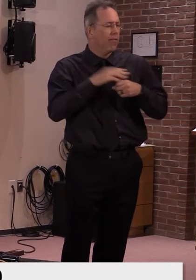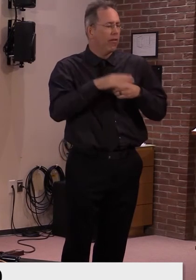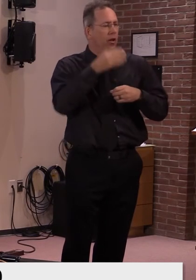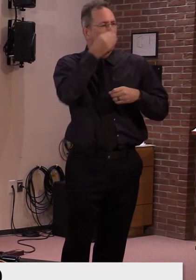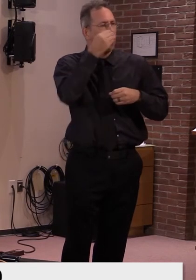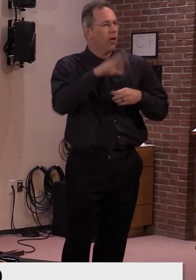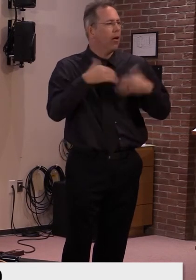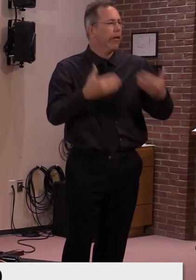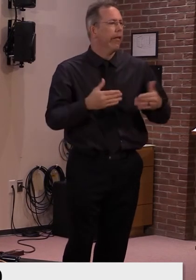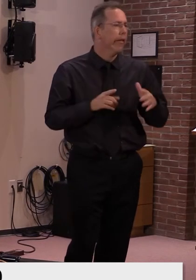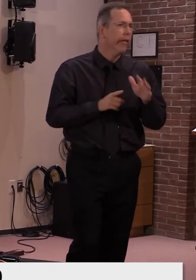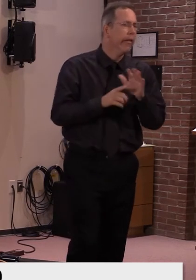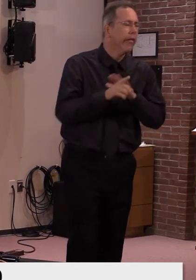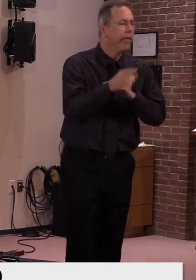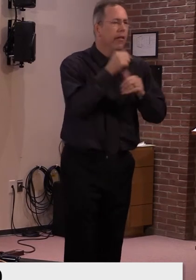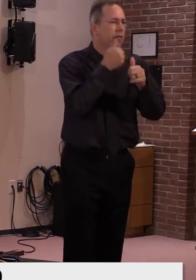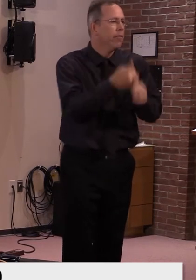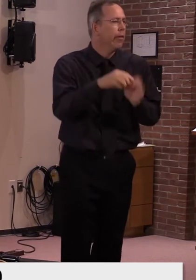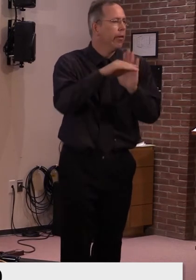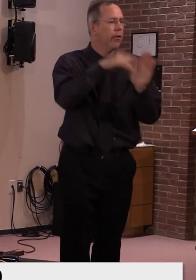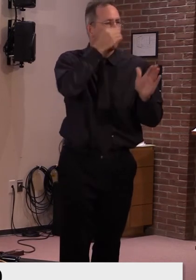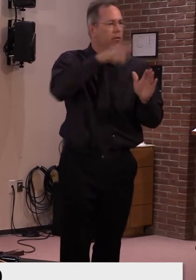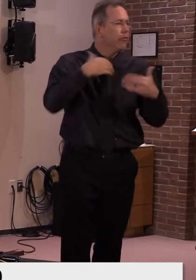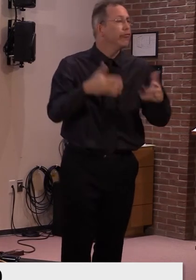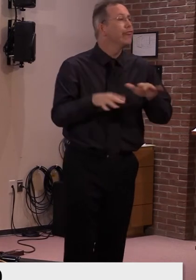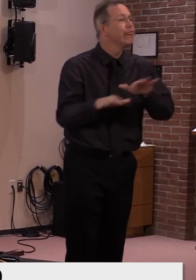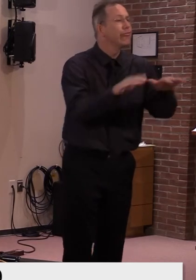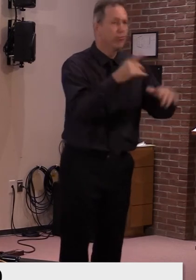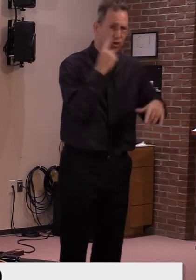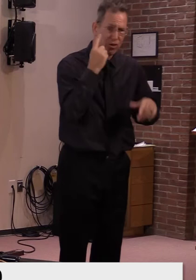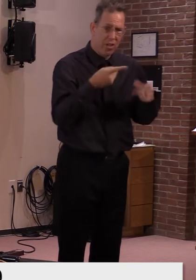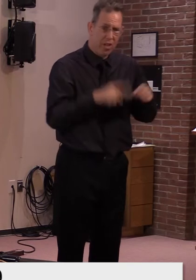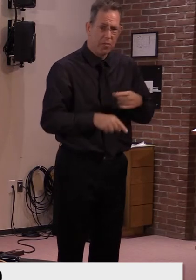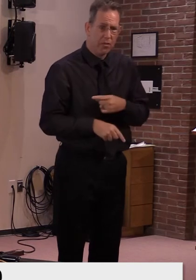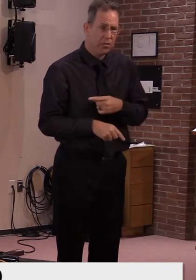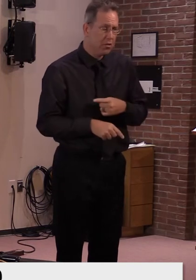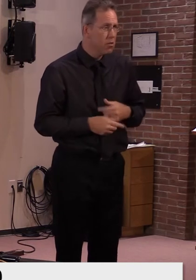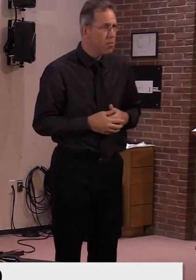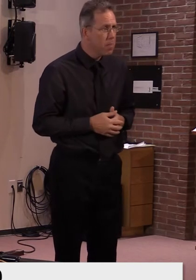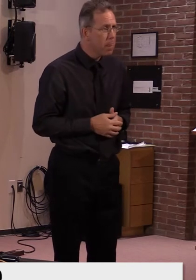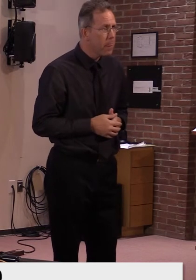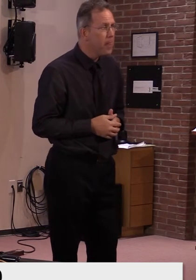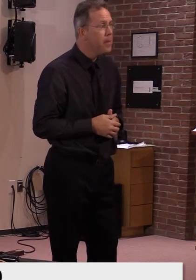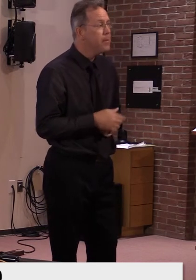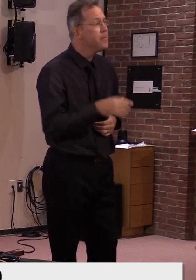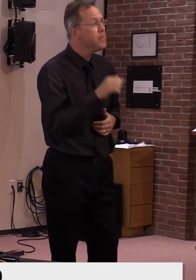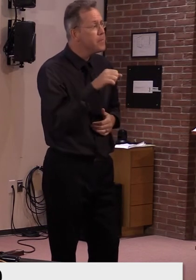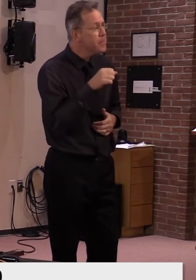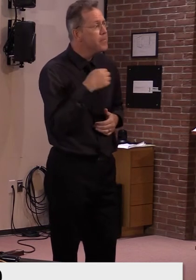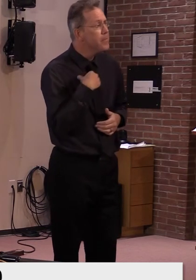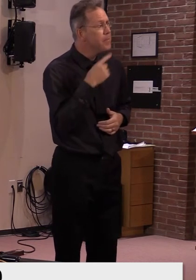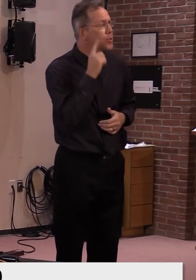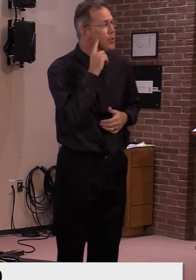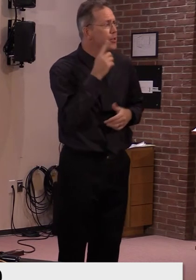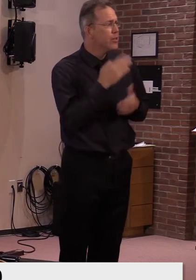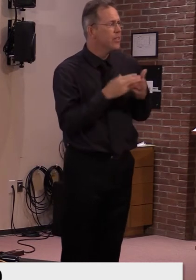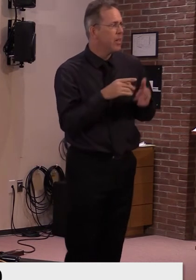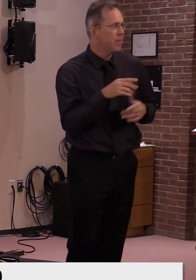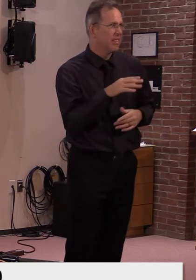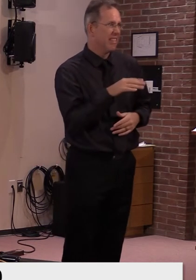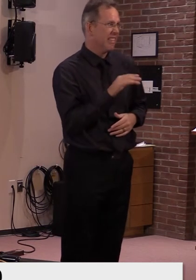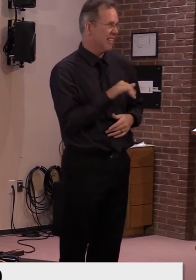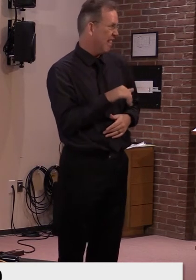been hearing concern among people who say that they, they believe that people who have tested positive are out and they're in